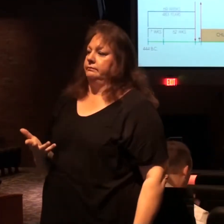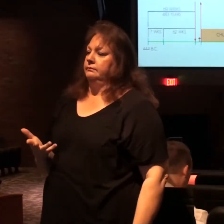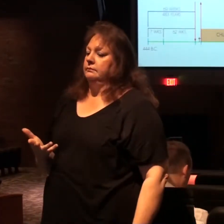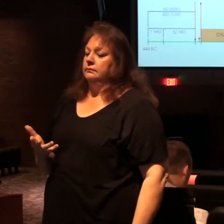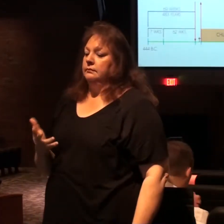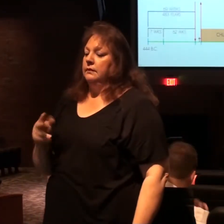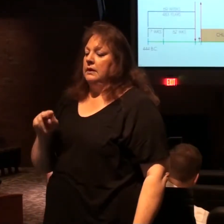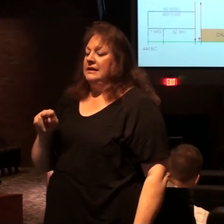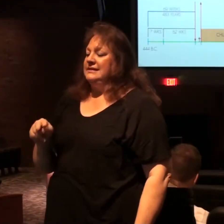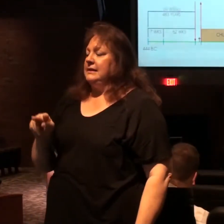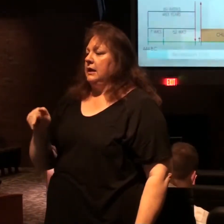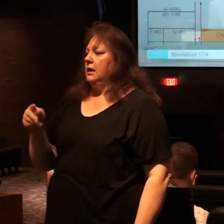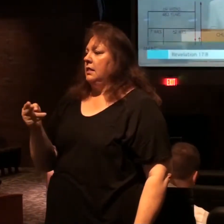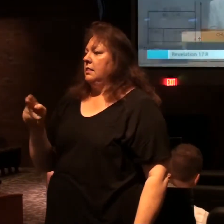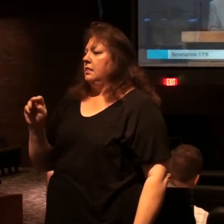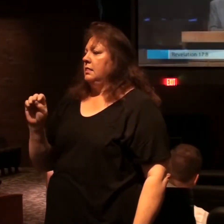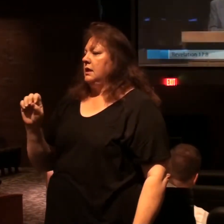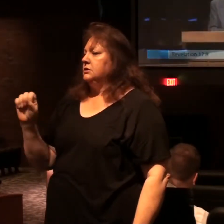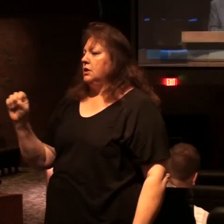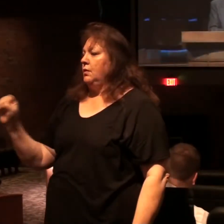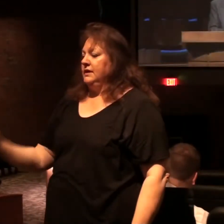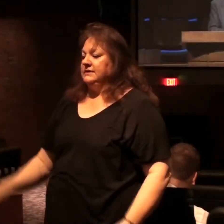to the book of 2nd Thessalonians